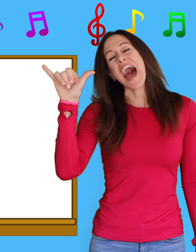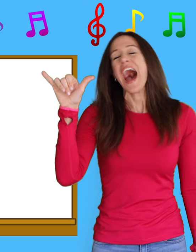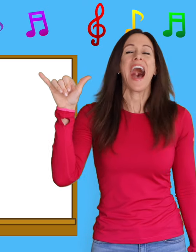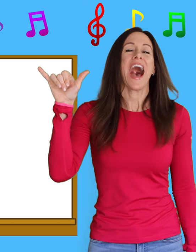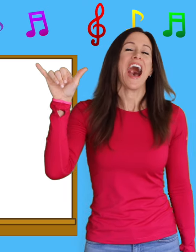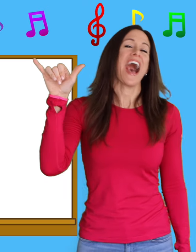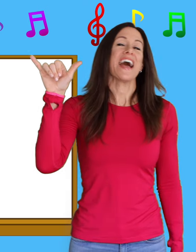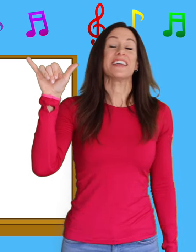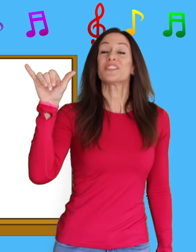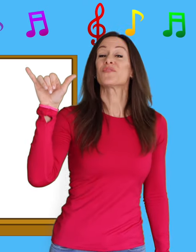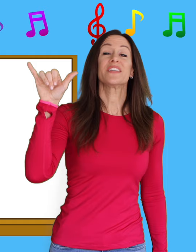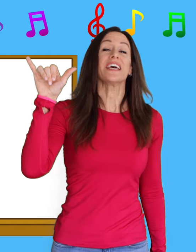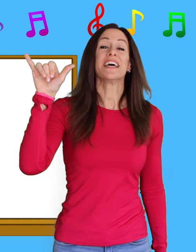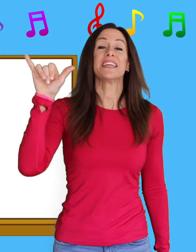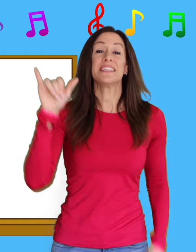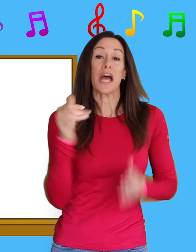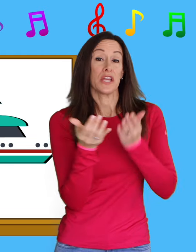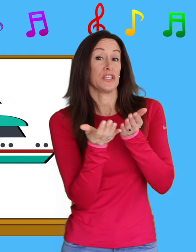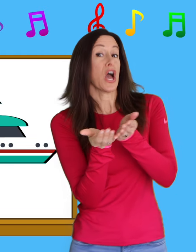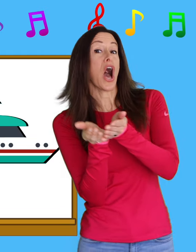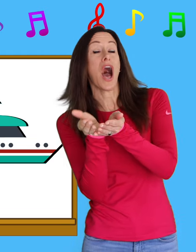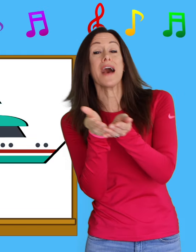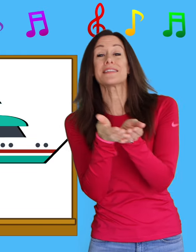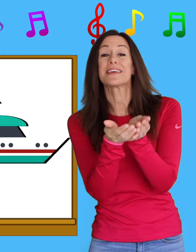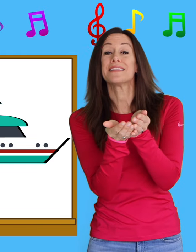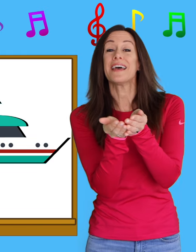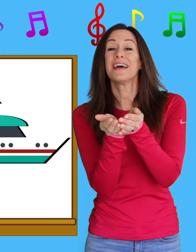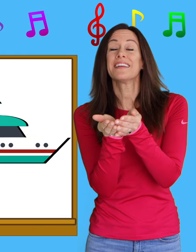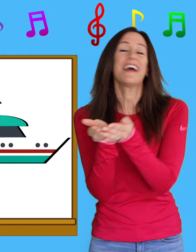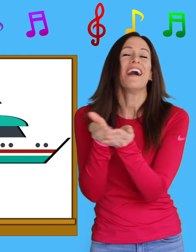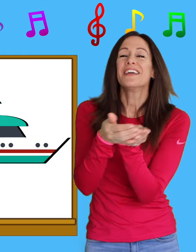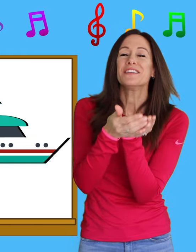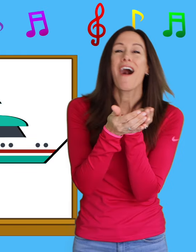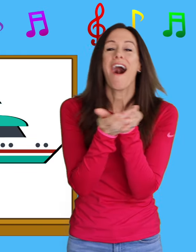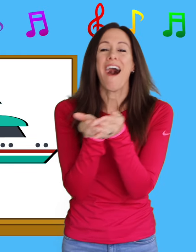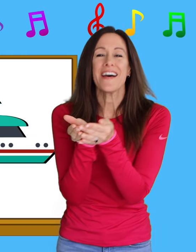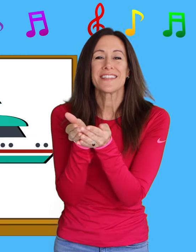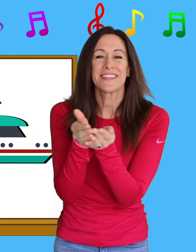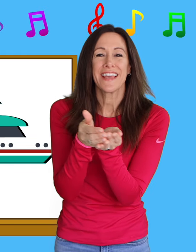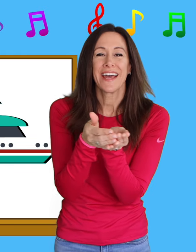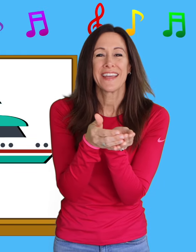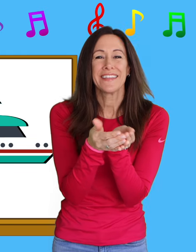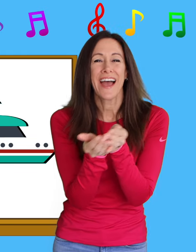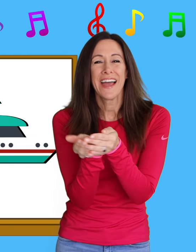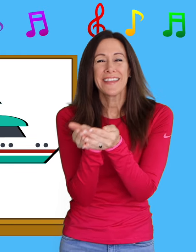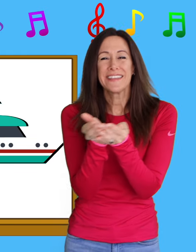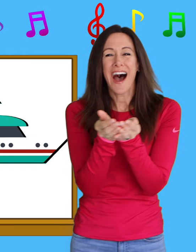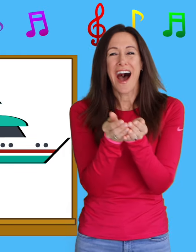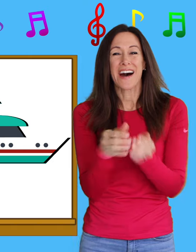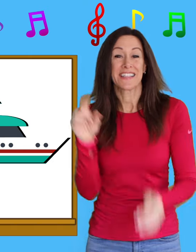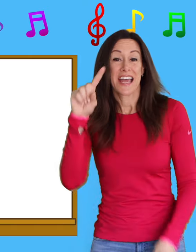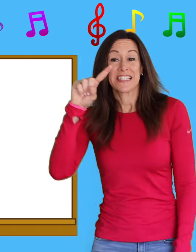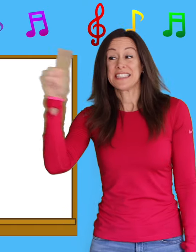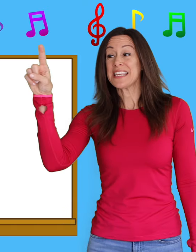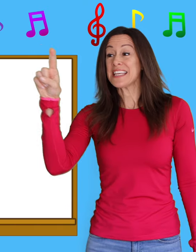is for y-y-yaut, y-y-yaut, y-y-yaut. Z